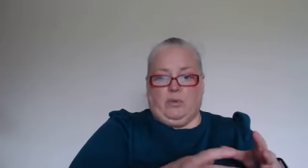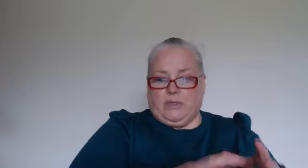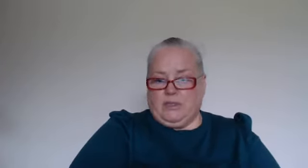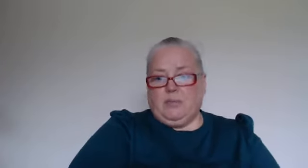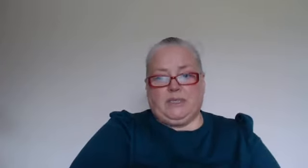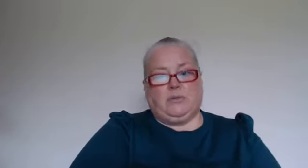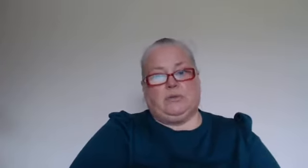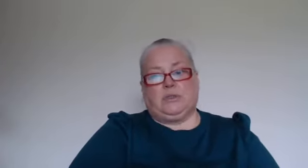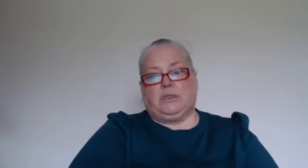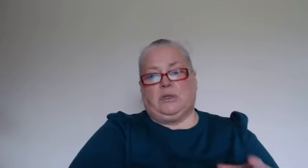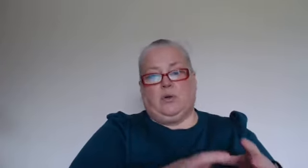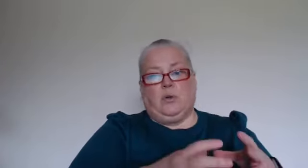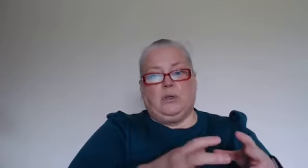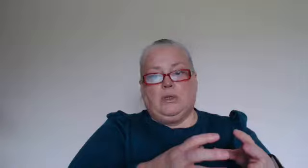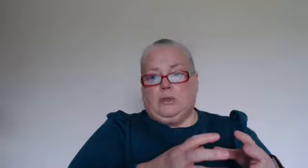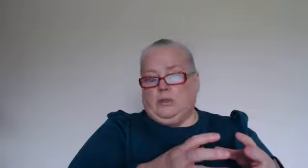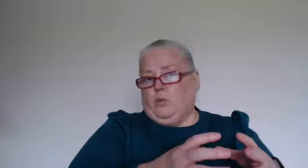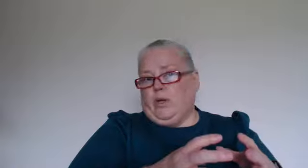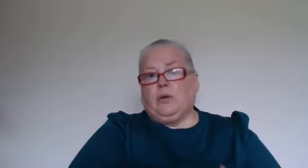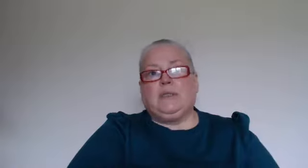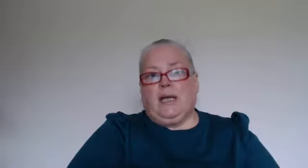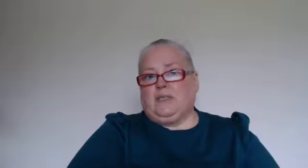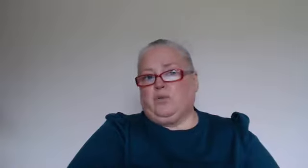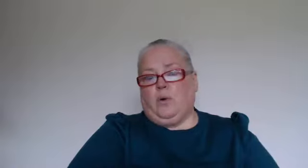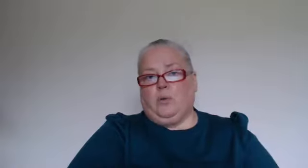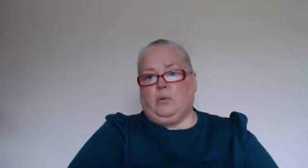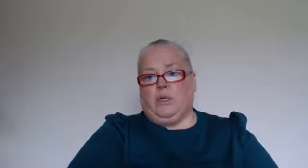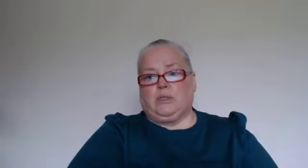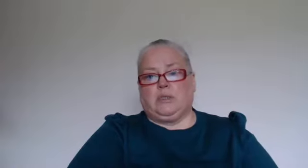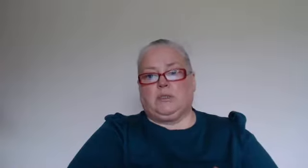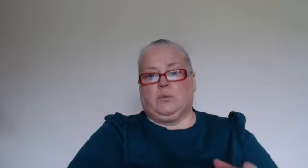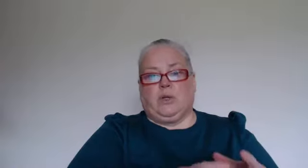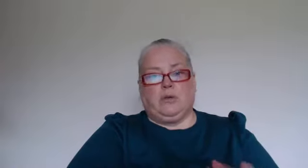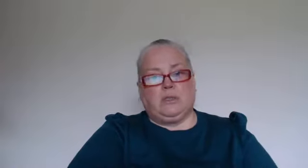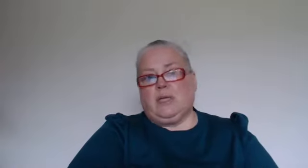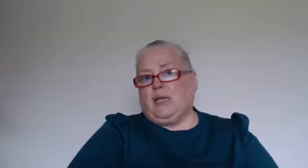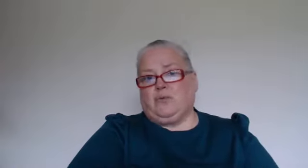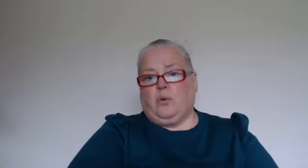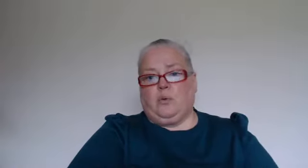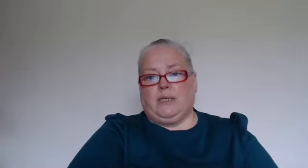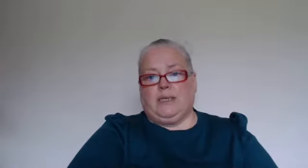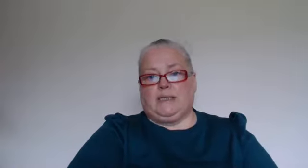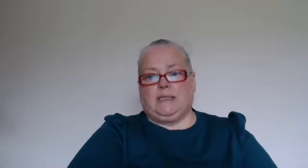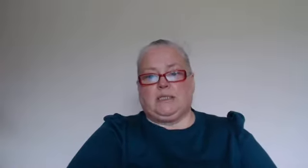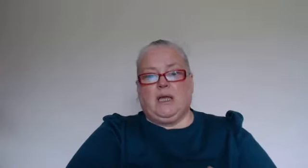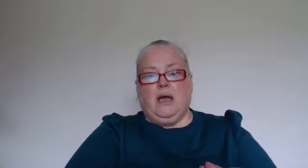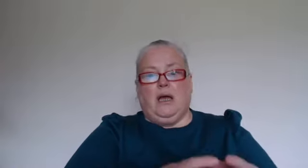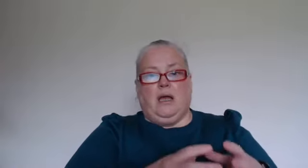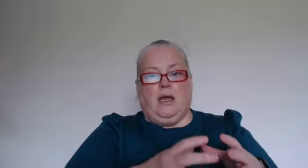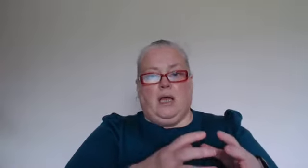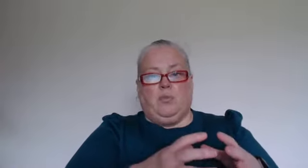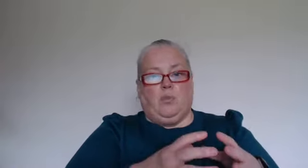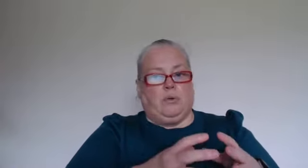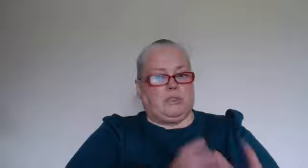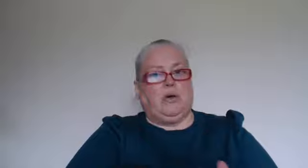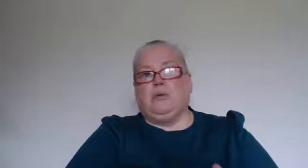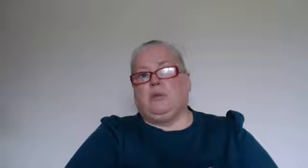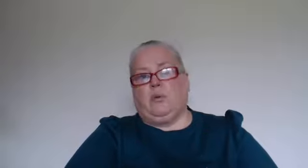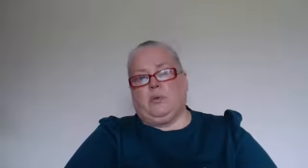were simply taught you know we couldn't ask for what we want we couldn't ask for what we needed um we were told and what we